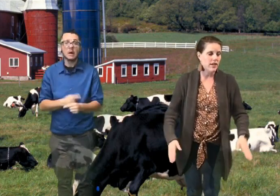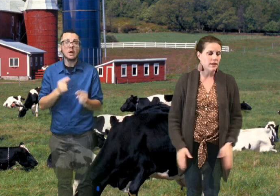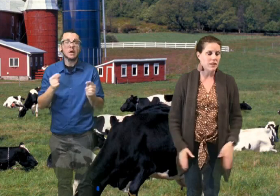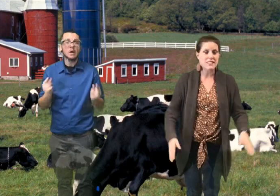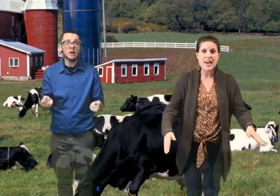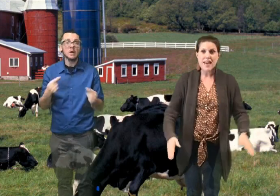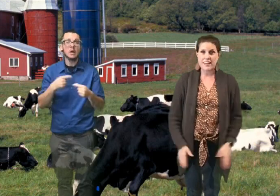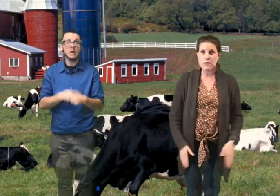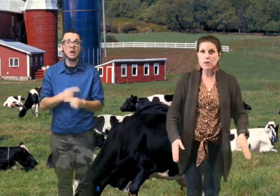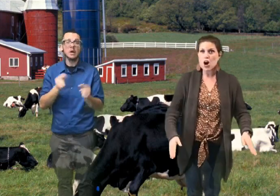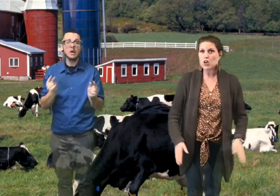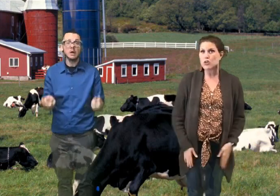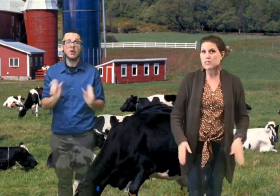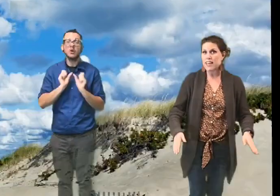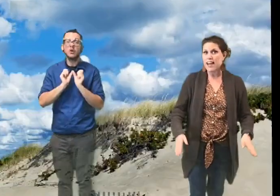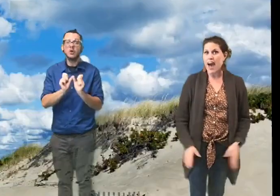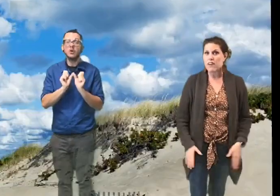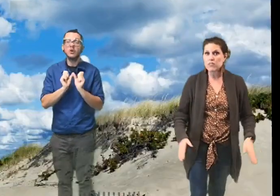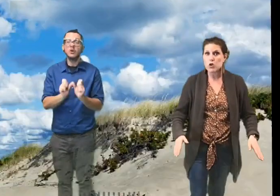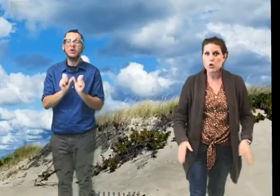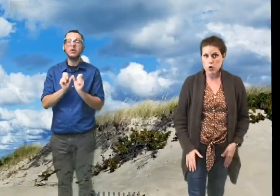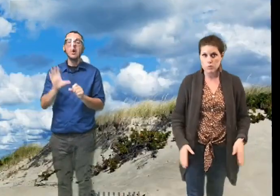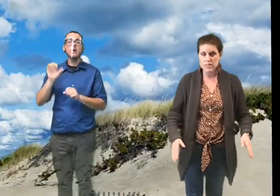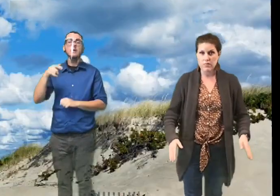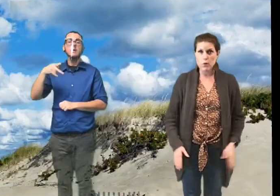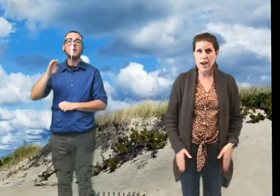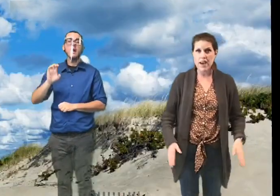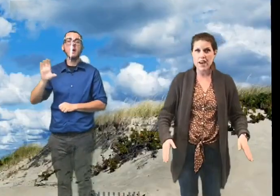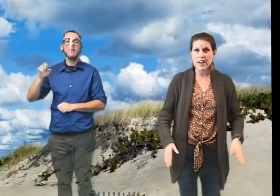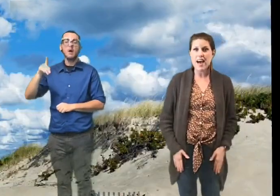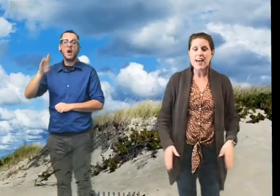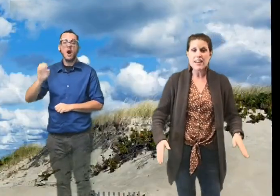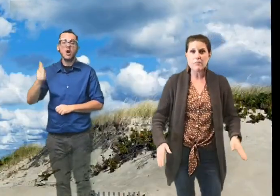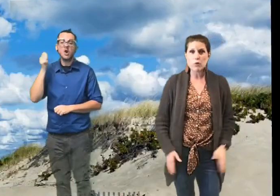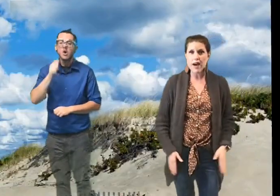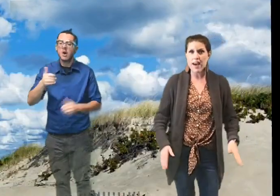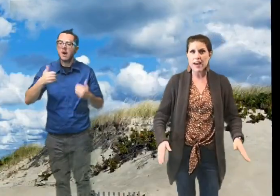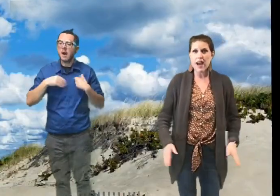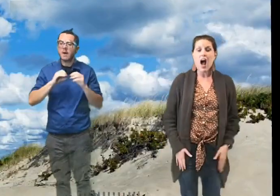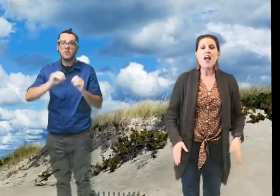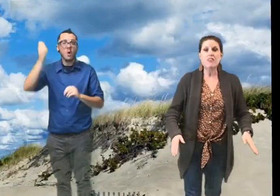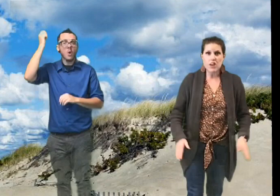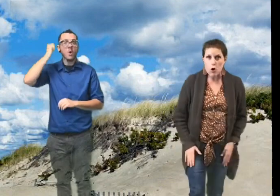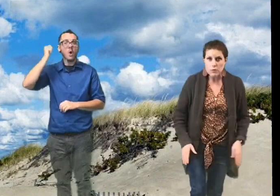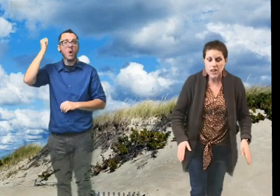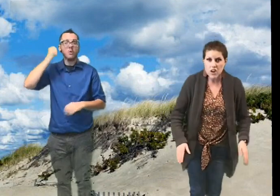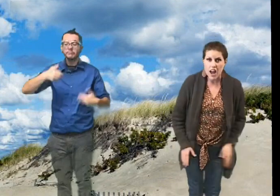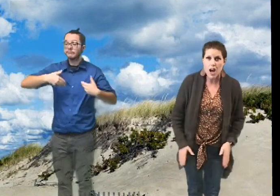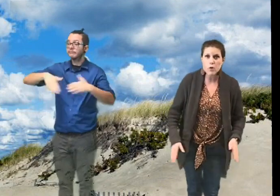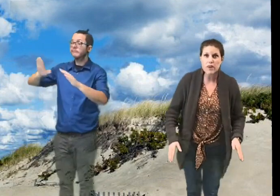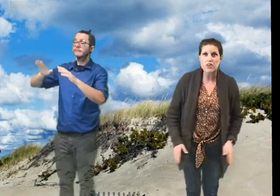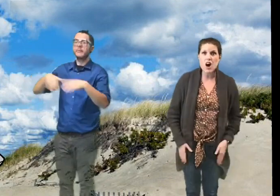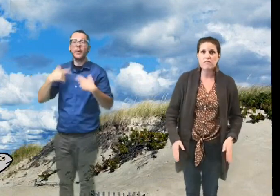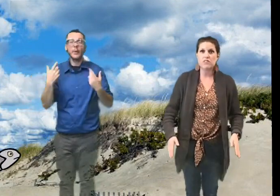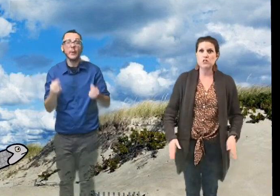going, please. Cape Cod Girls, they have no combs. Heave away. Heave away. Heave They comb their hair with codfish